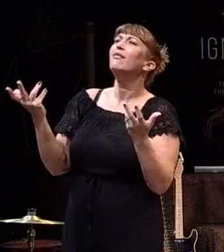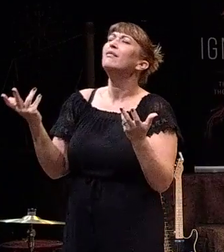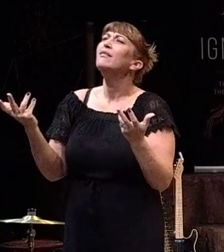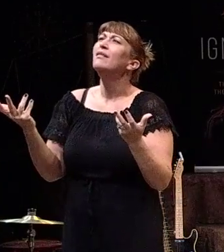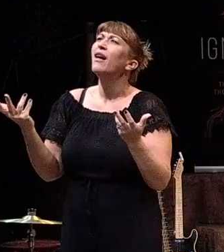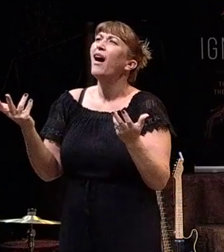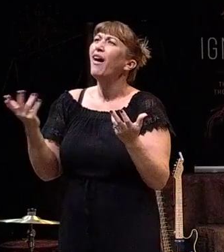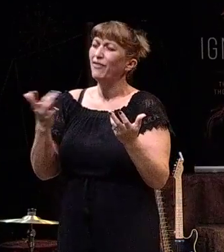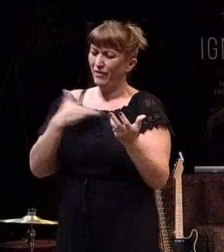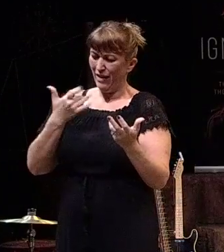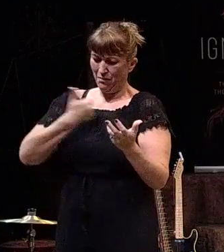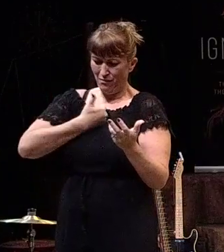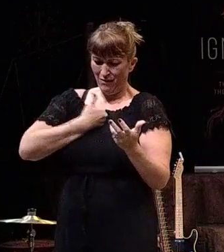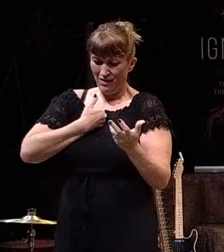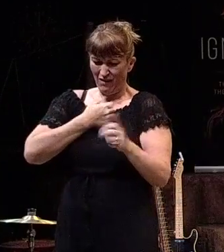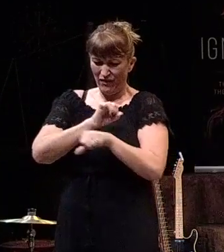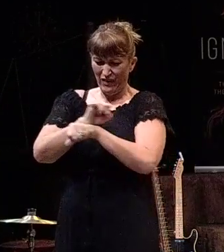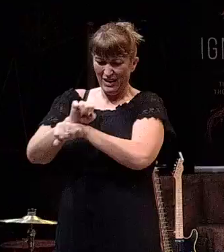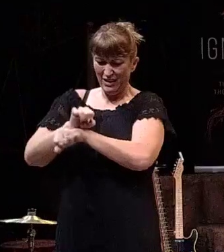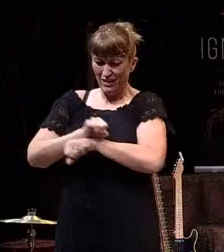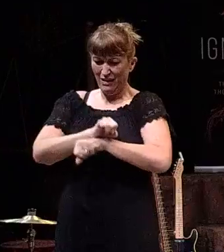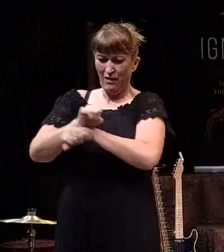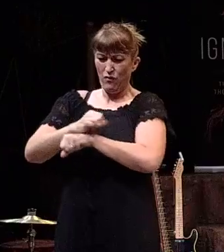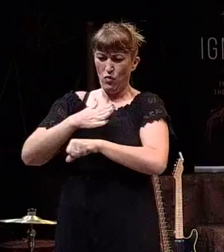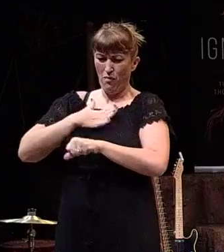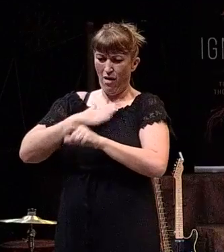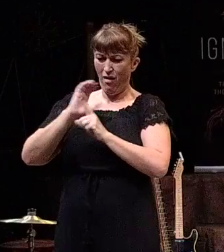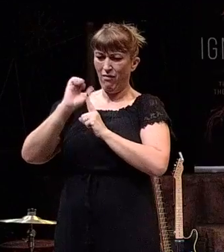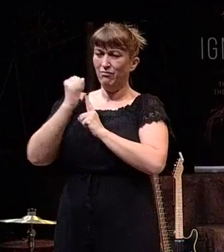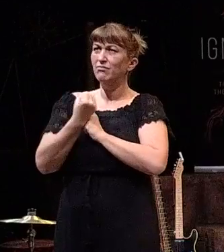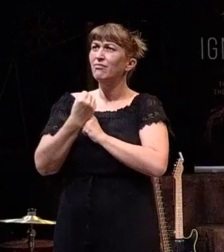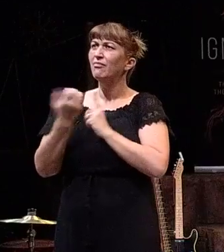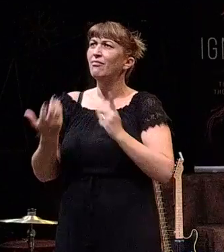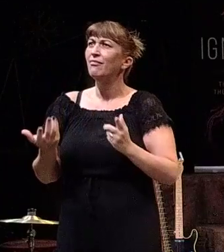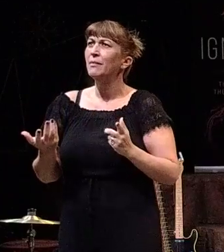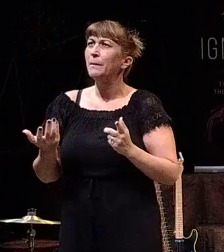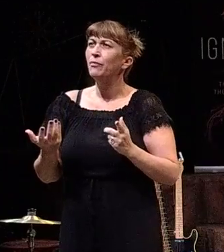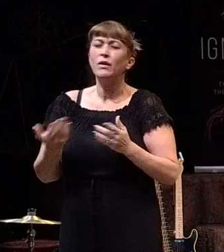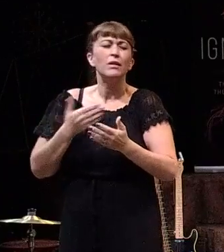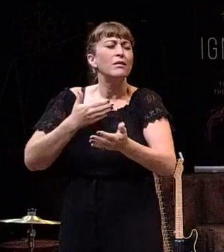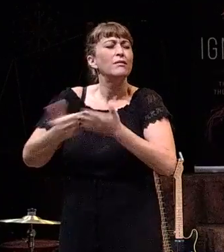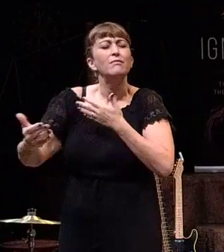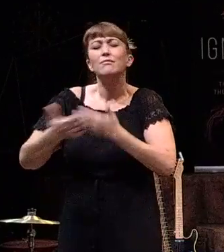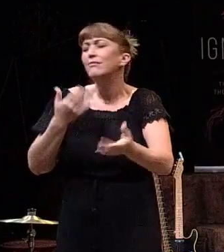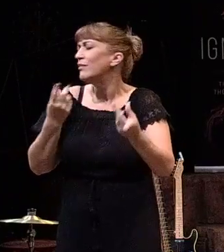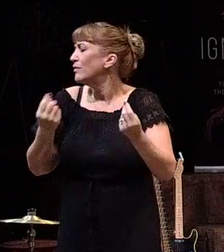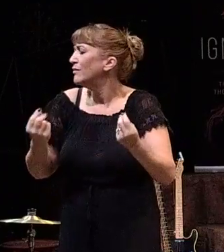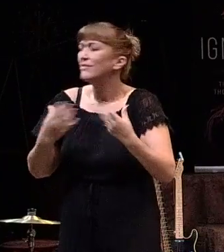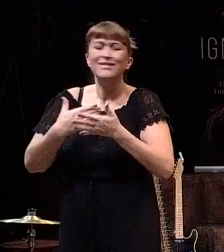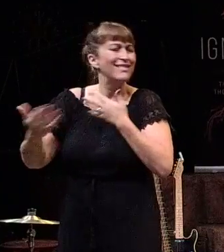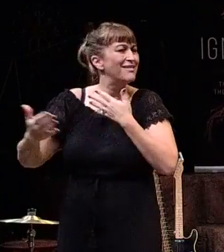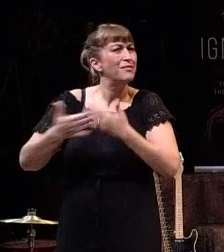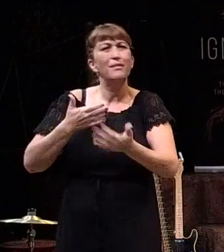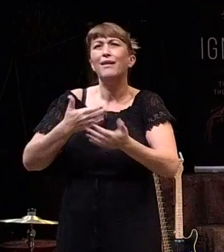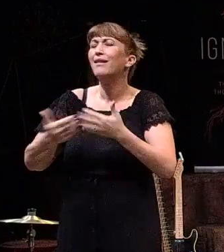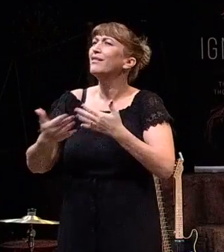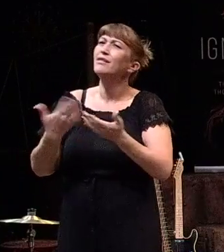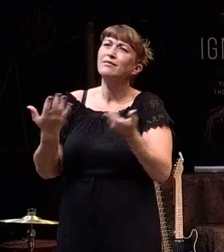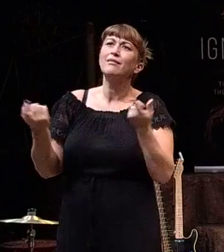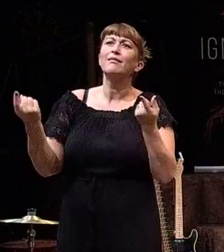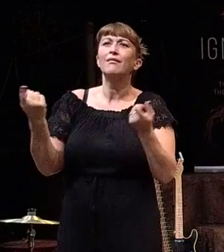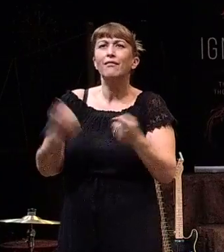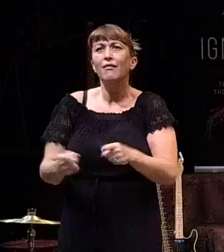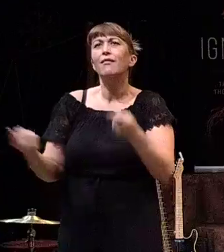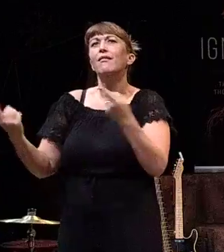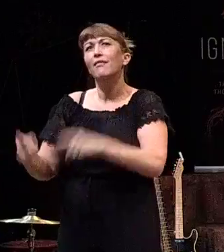enslaved to my circumstances. That no matter what I do, everything keeps coming back. And I'm just